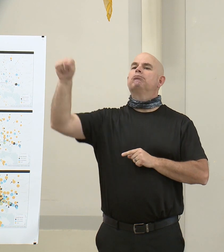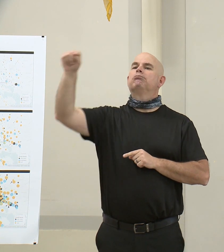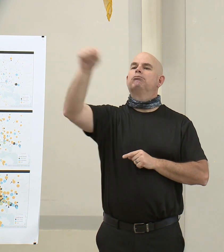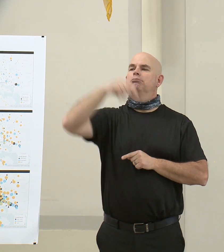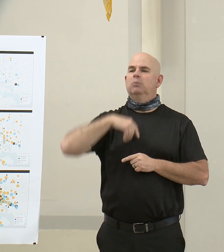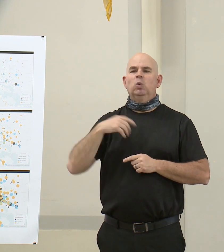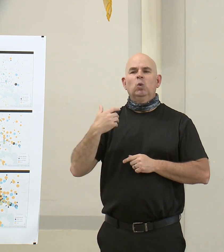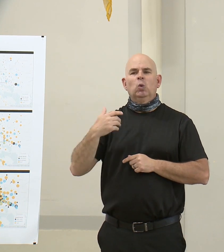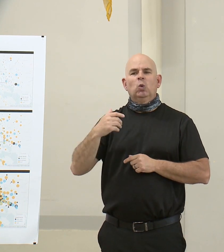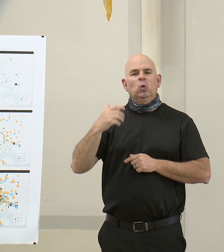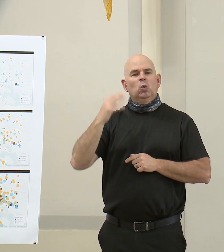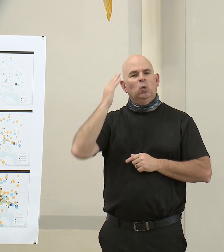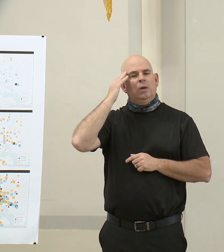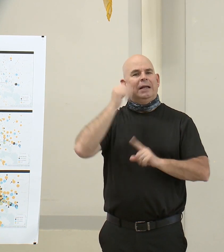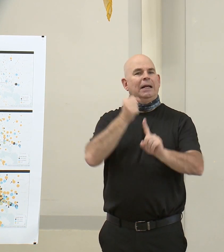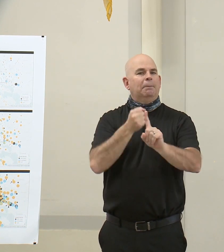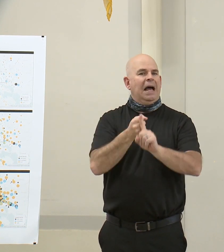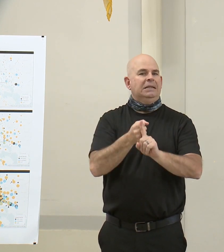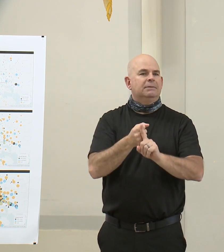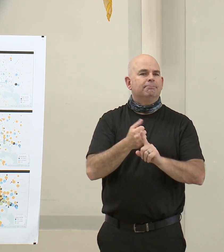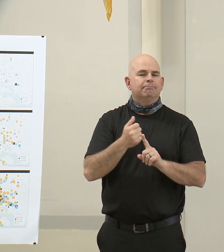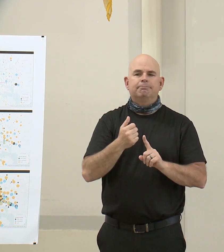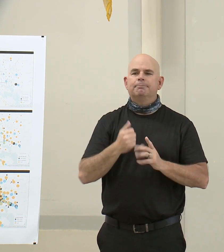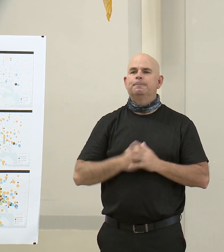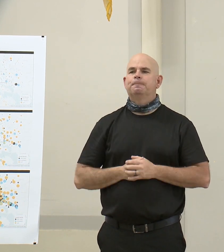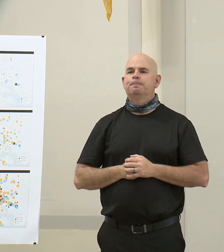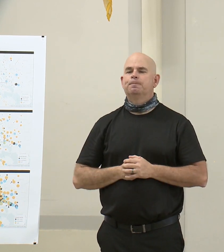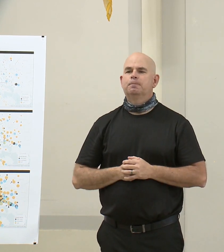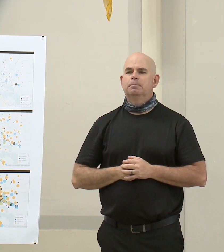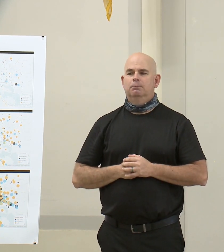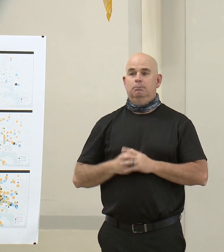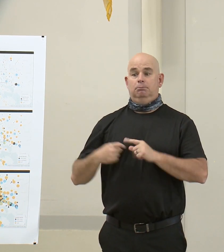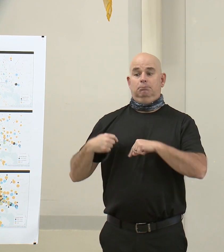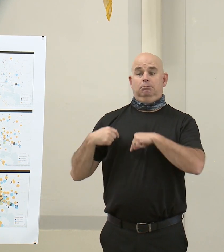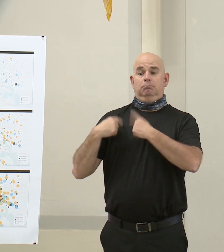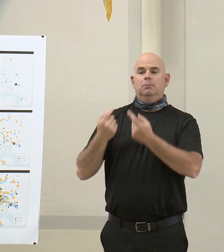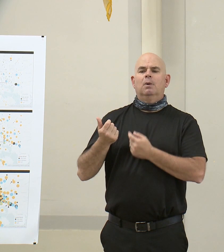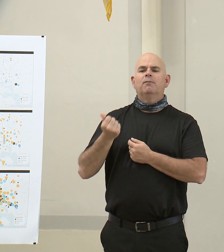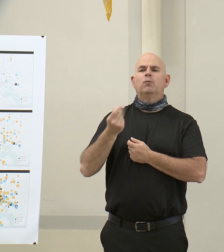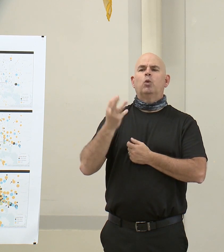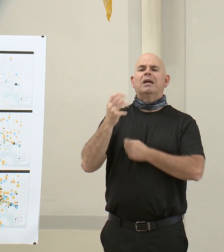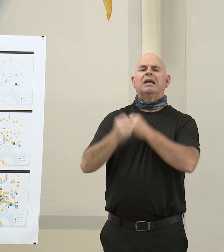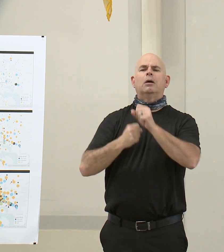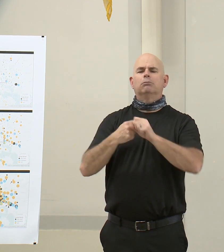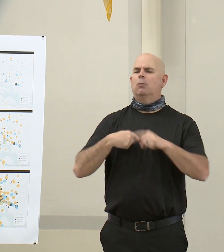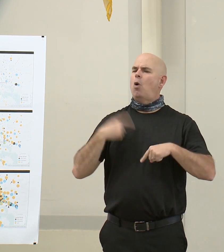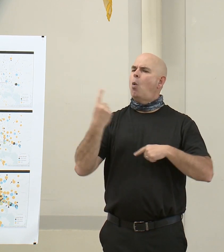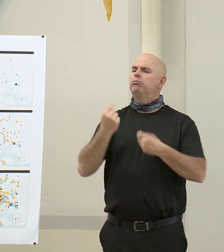Over the past few years, we've been honored to support multiple organizations who call Charm City home,